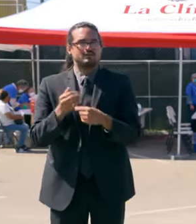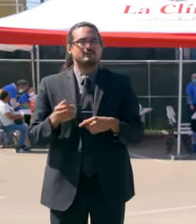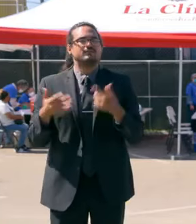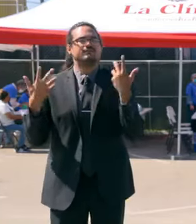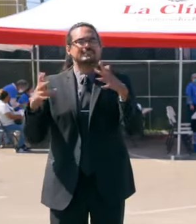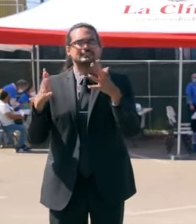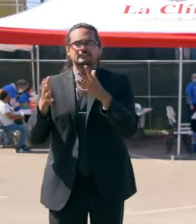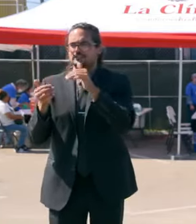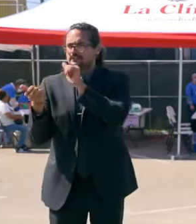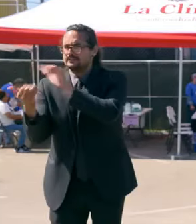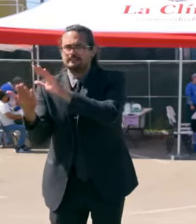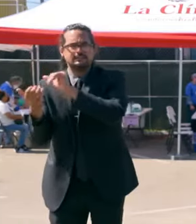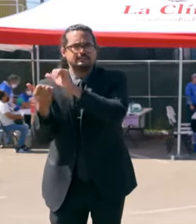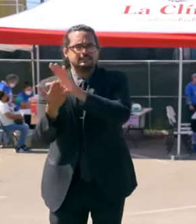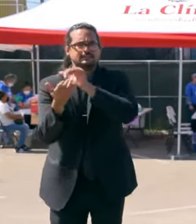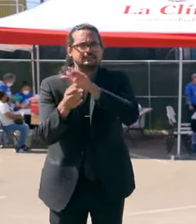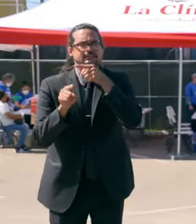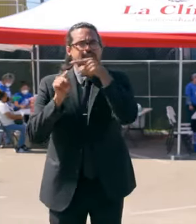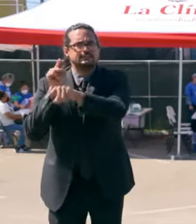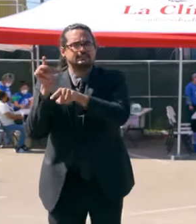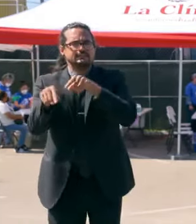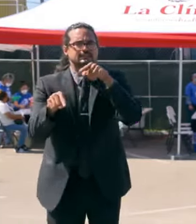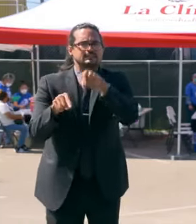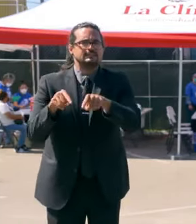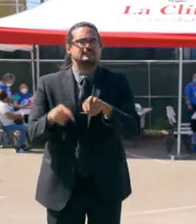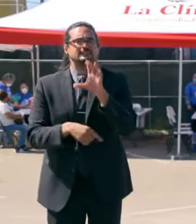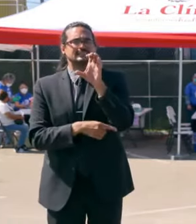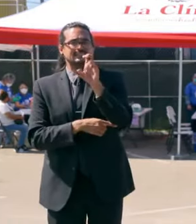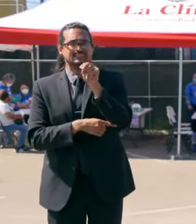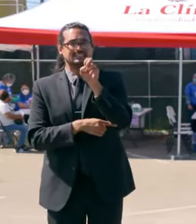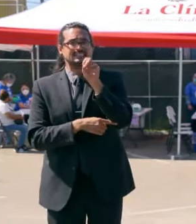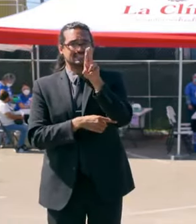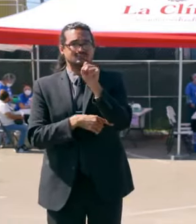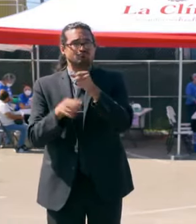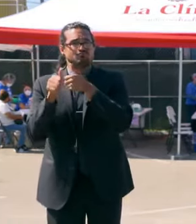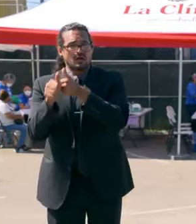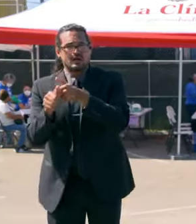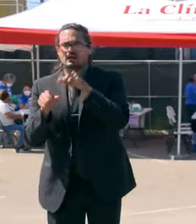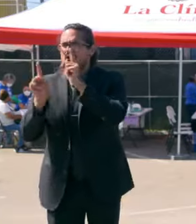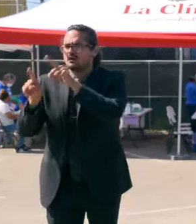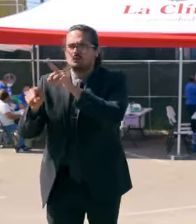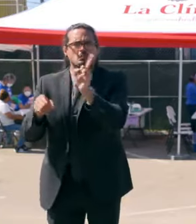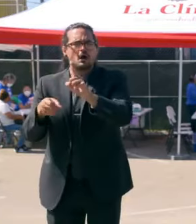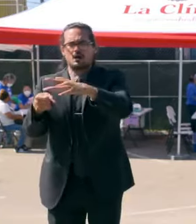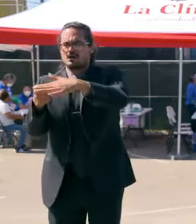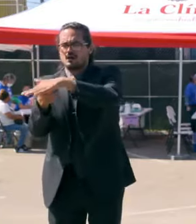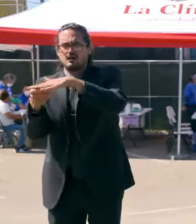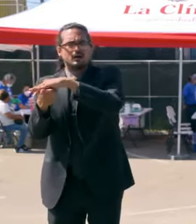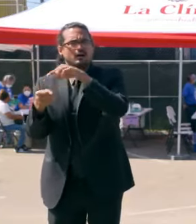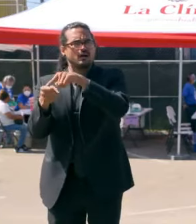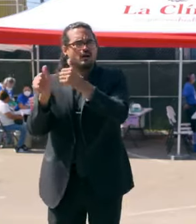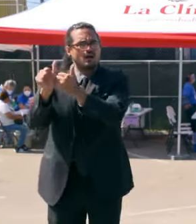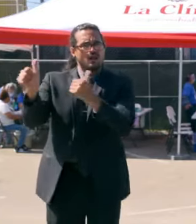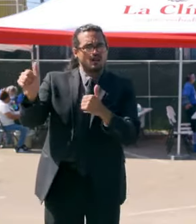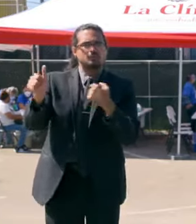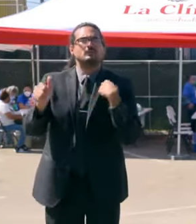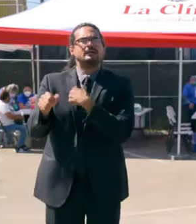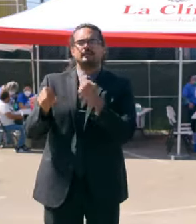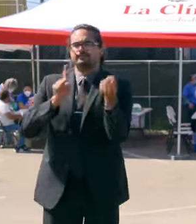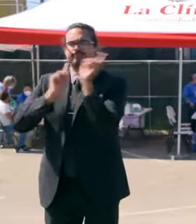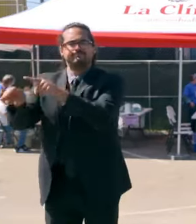census tracts in this state and really focused in our efforts at communities that have been underrepresented and